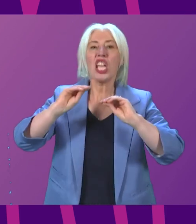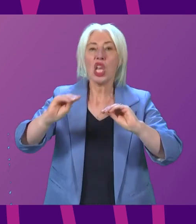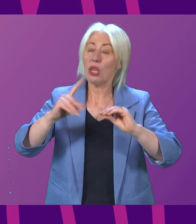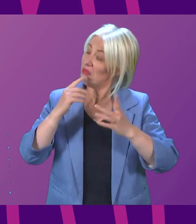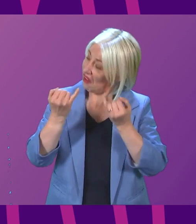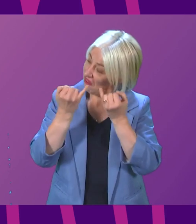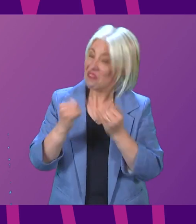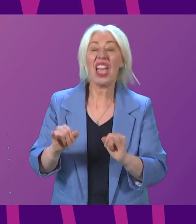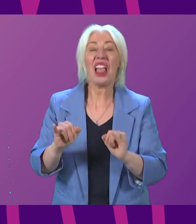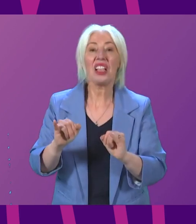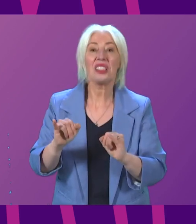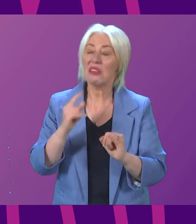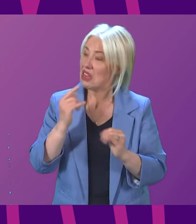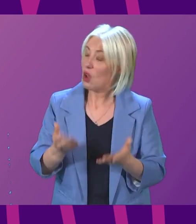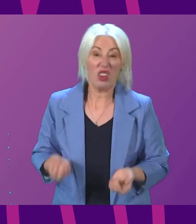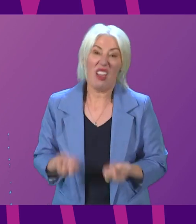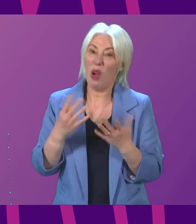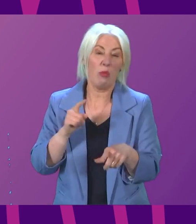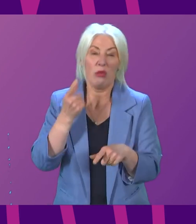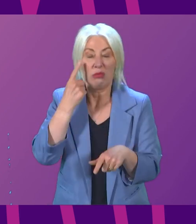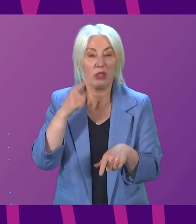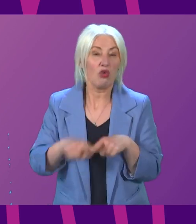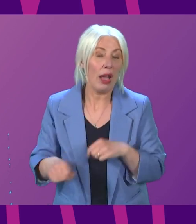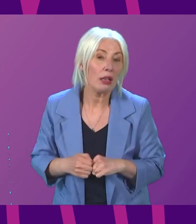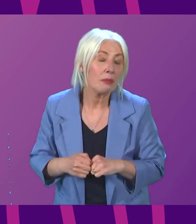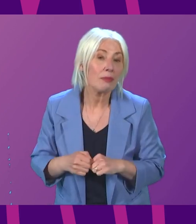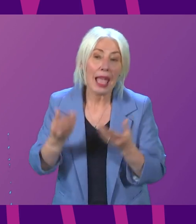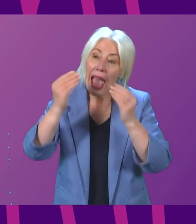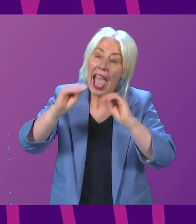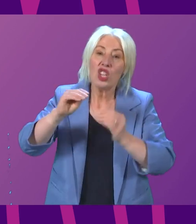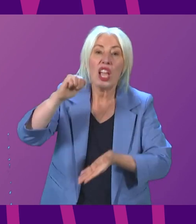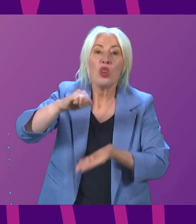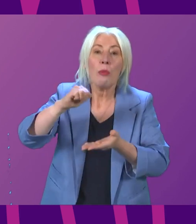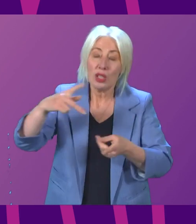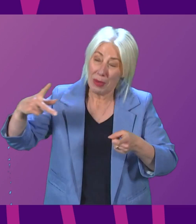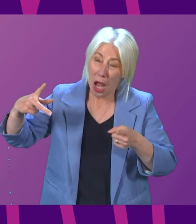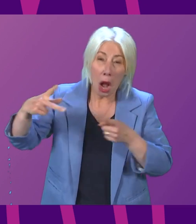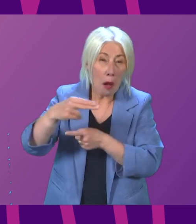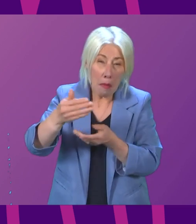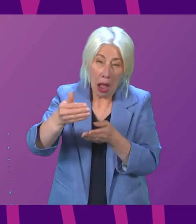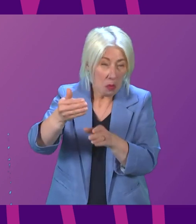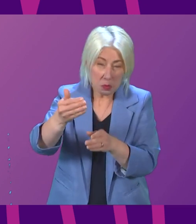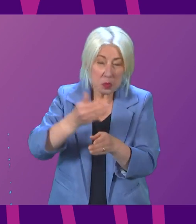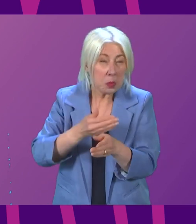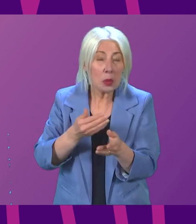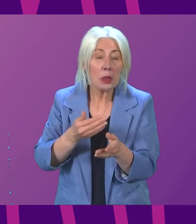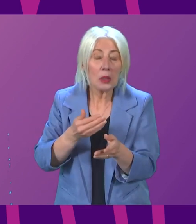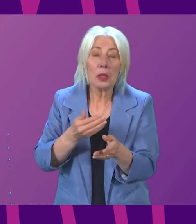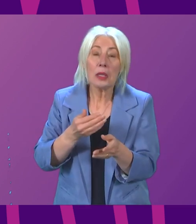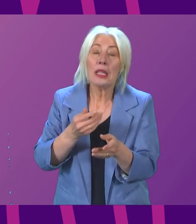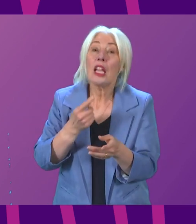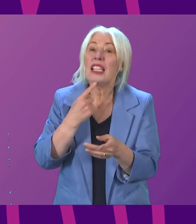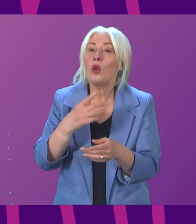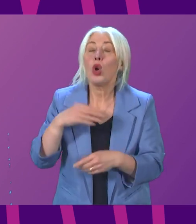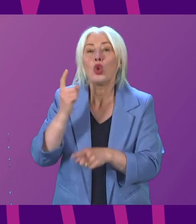failed and now she's given up even trying. The education budget is being slashed to the bone. The First Minister likes to talk about